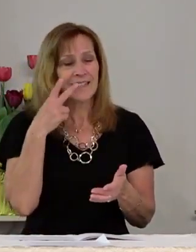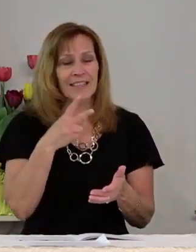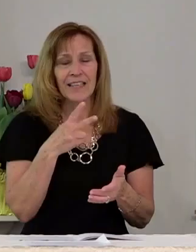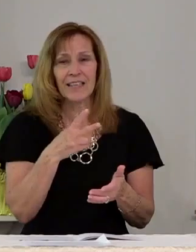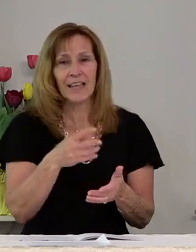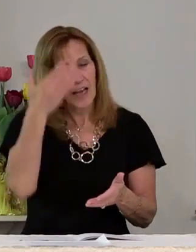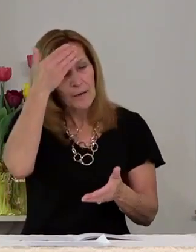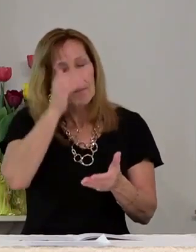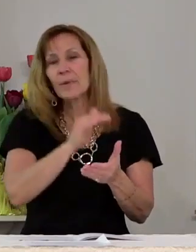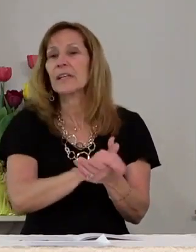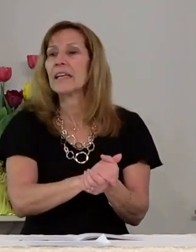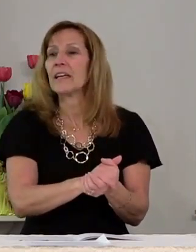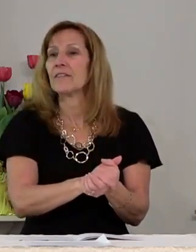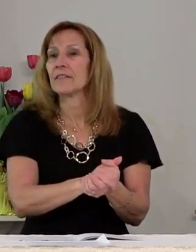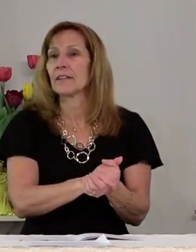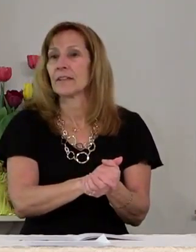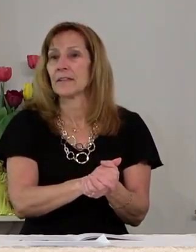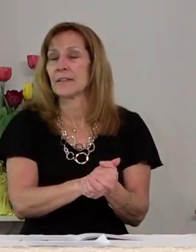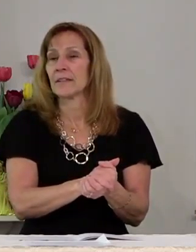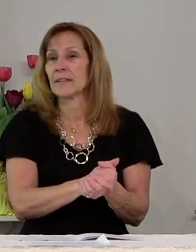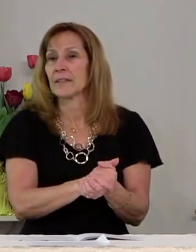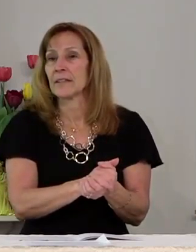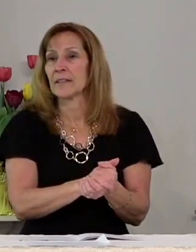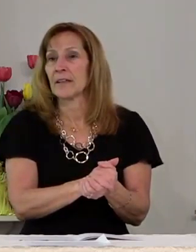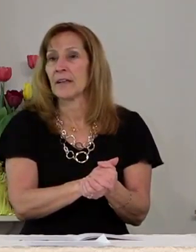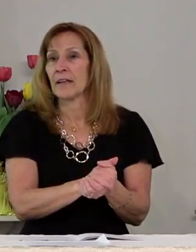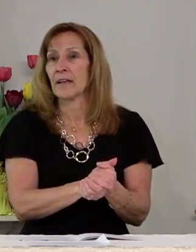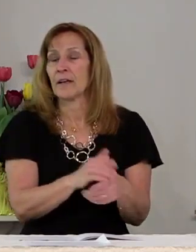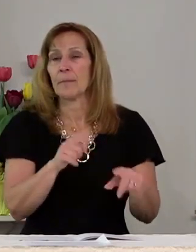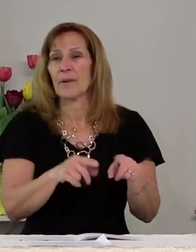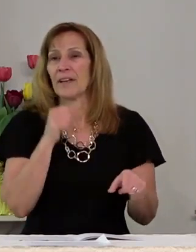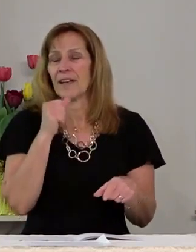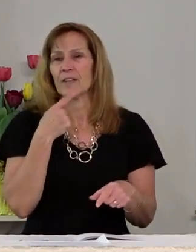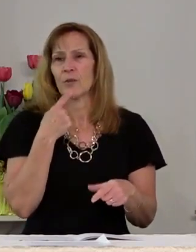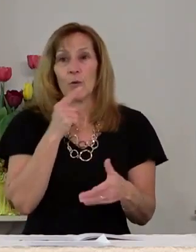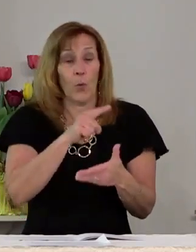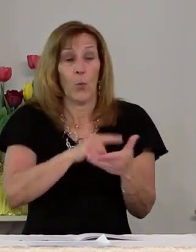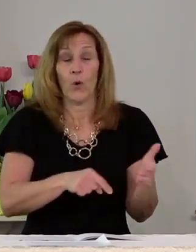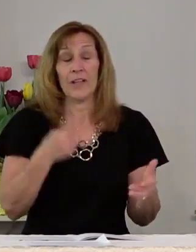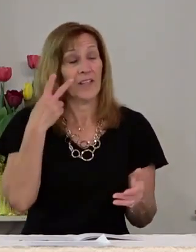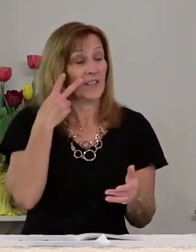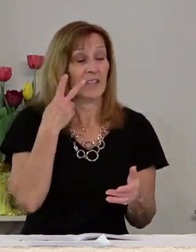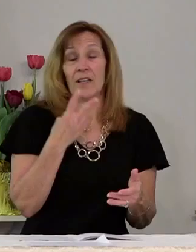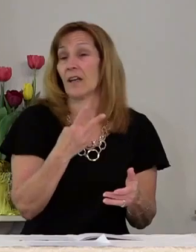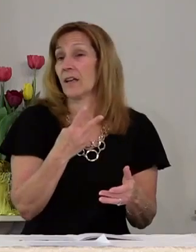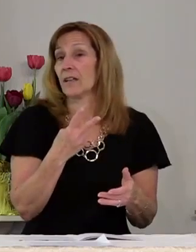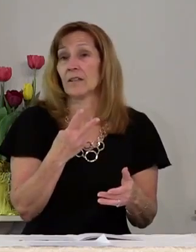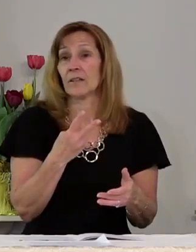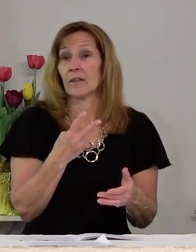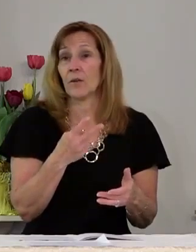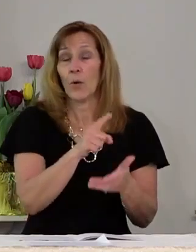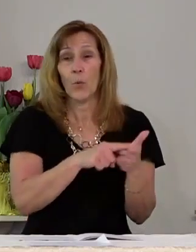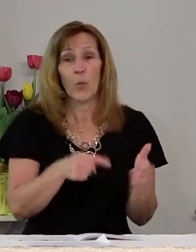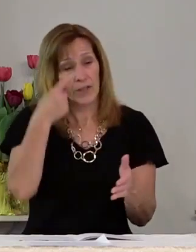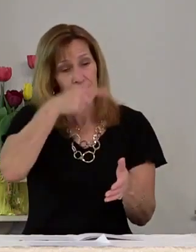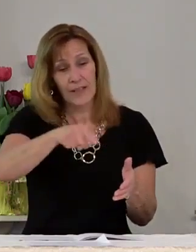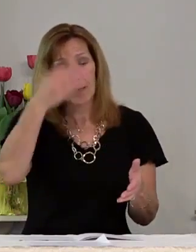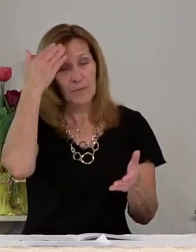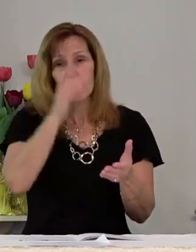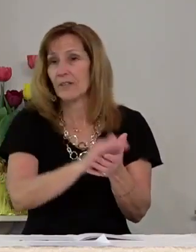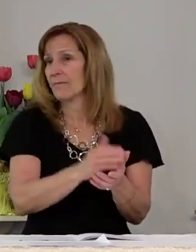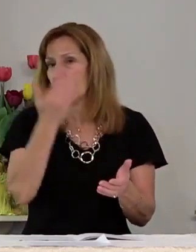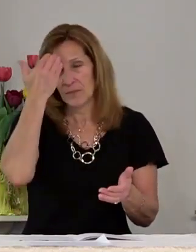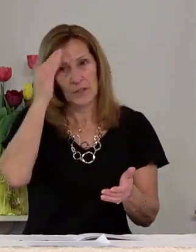and they believe but we're not told what they see or what they believe.